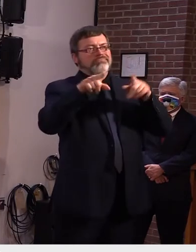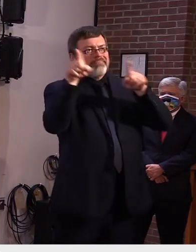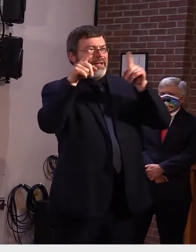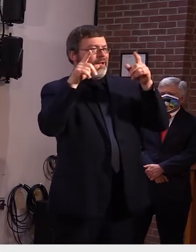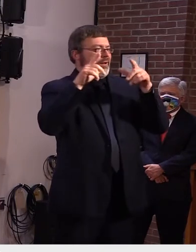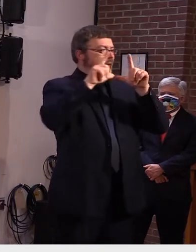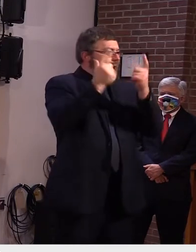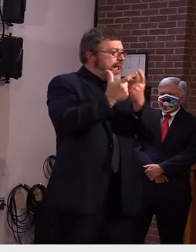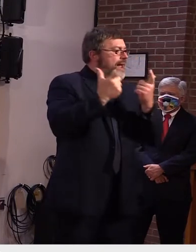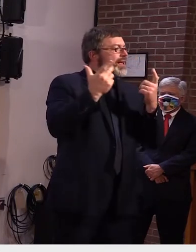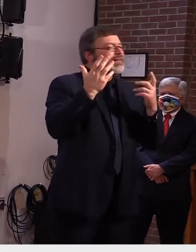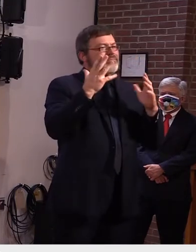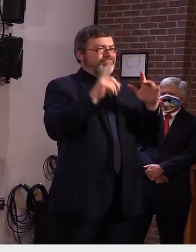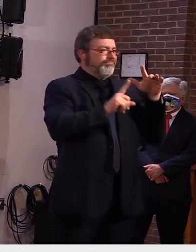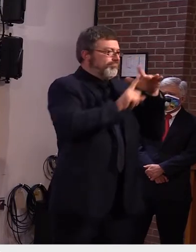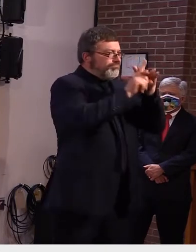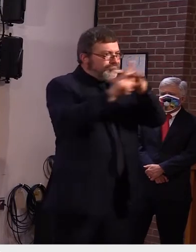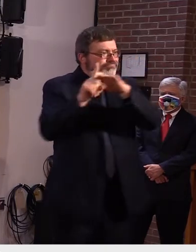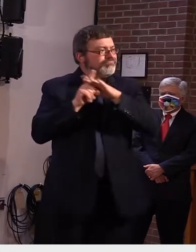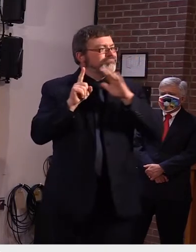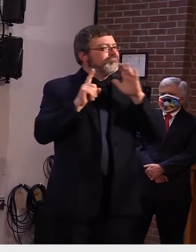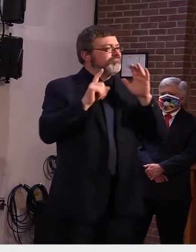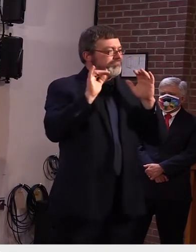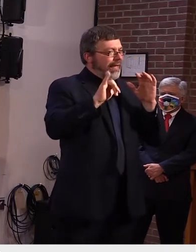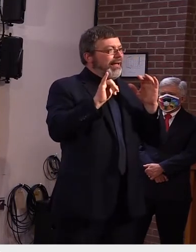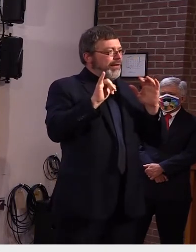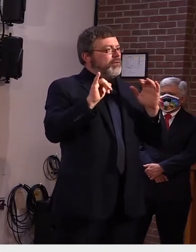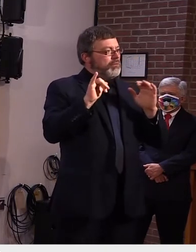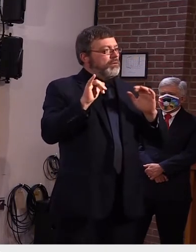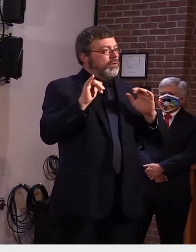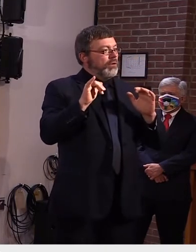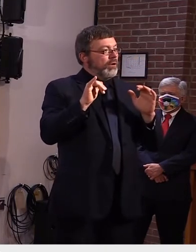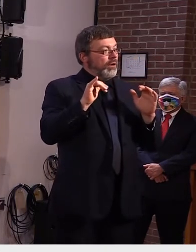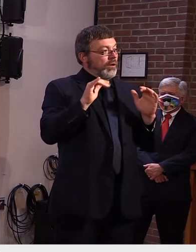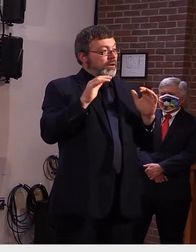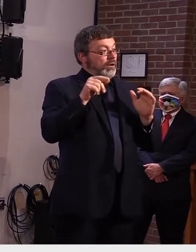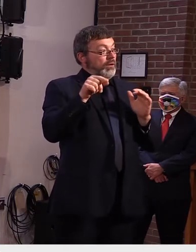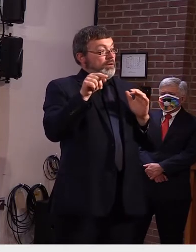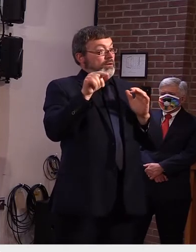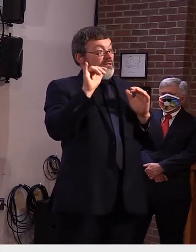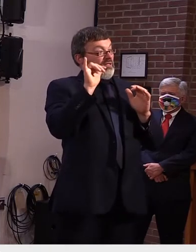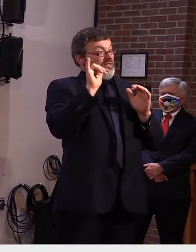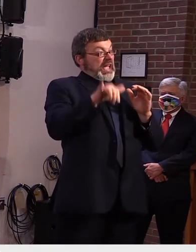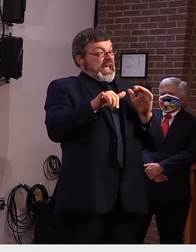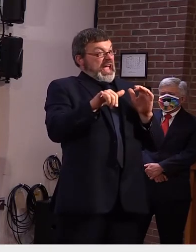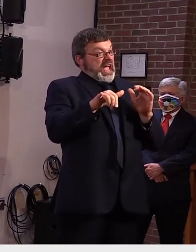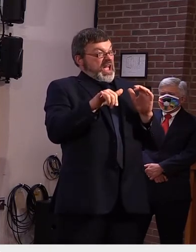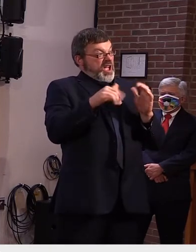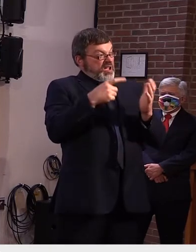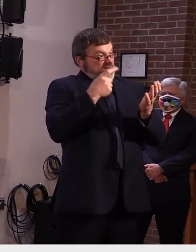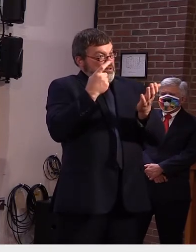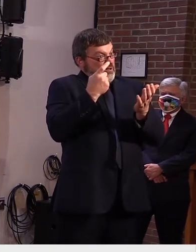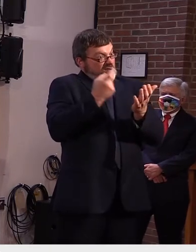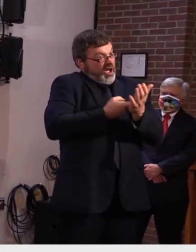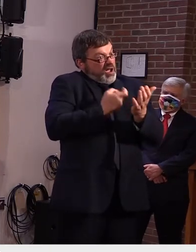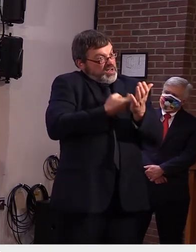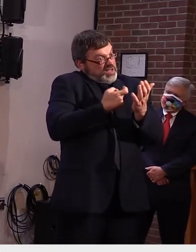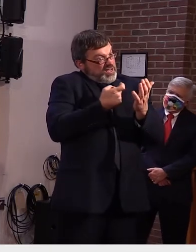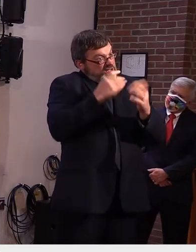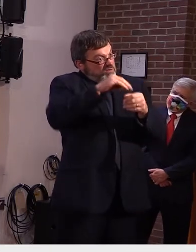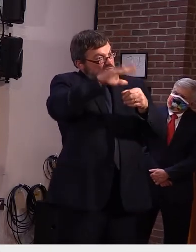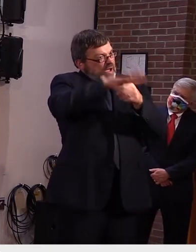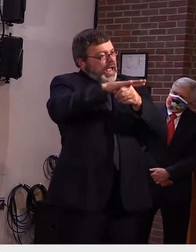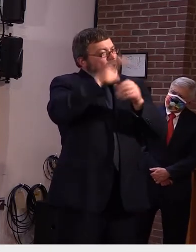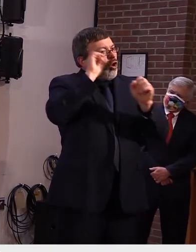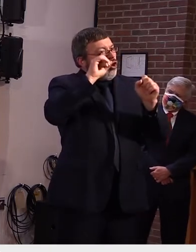you know the situation could continue to evolve um we may see additional spread among